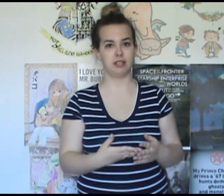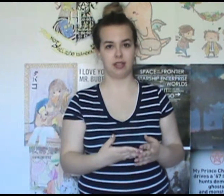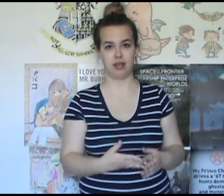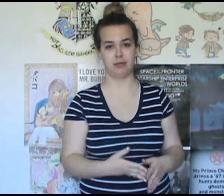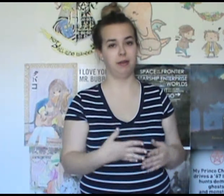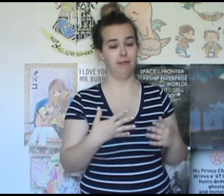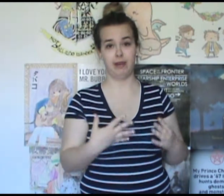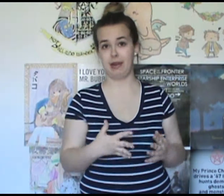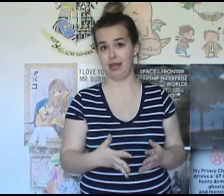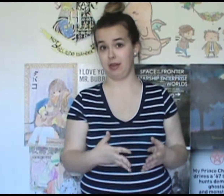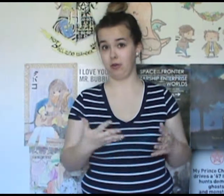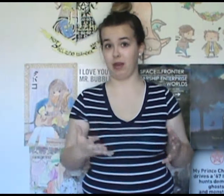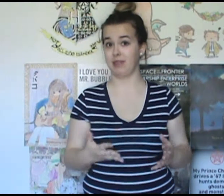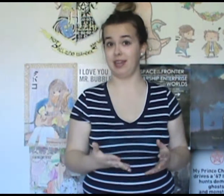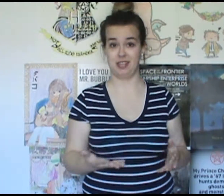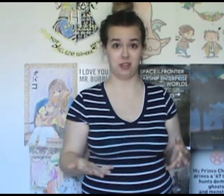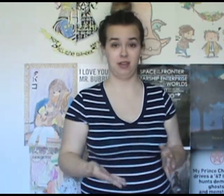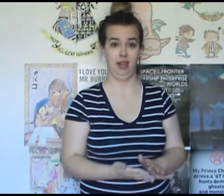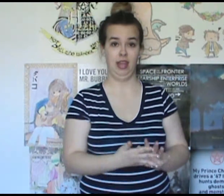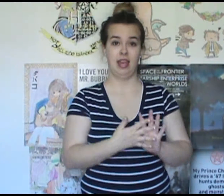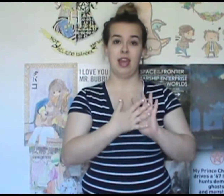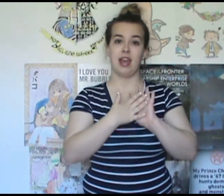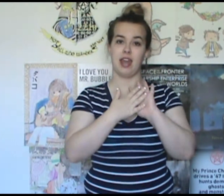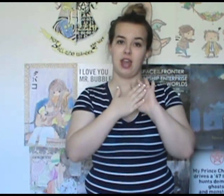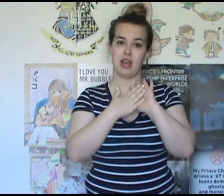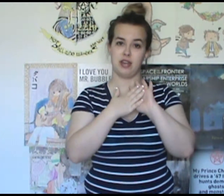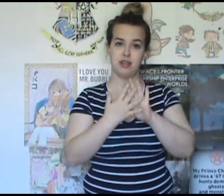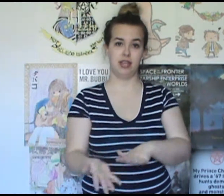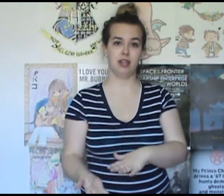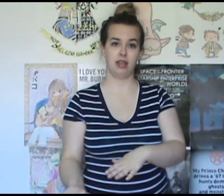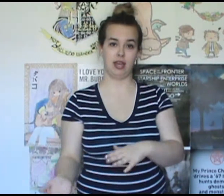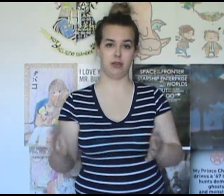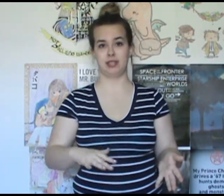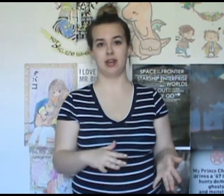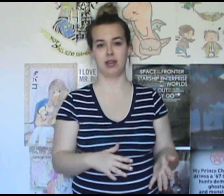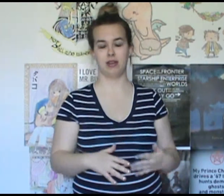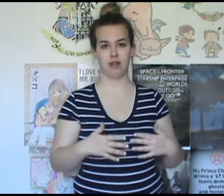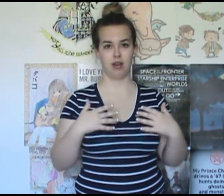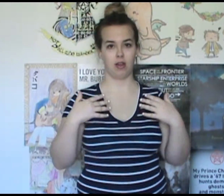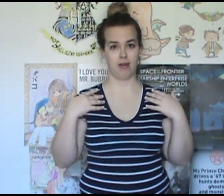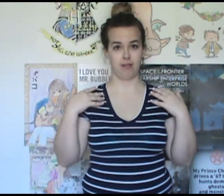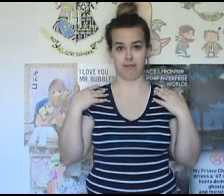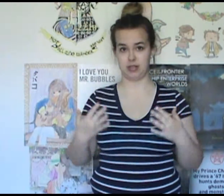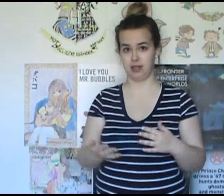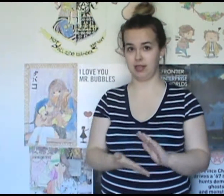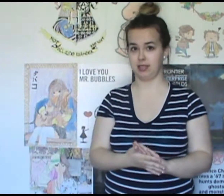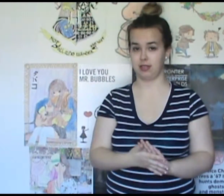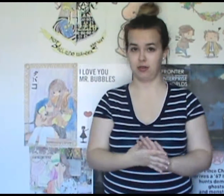at the hospital very gravely injured. And Neil and Christina officially disclose